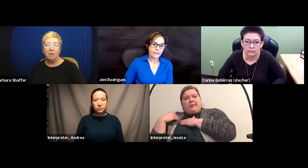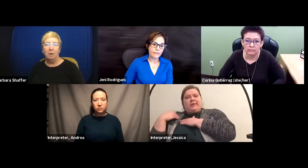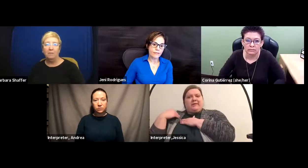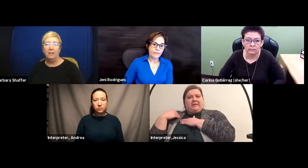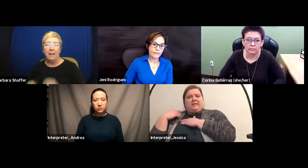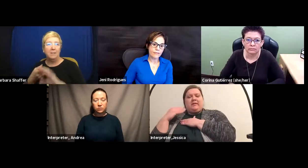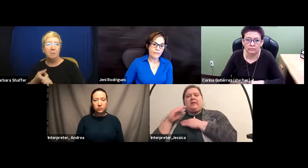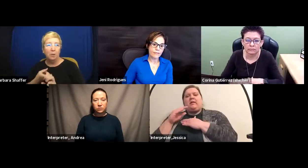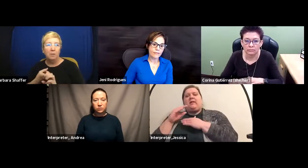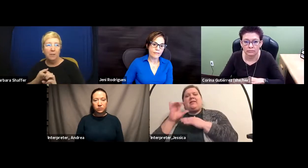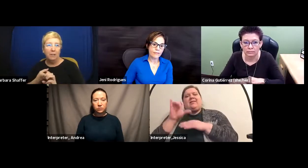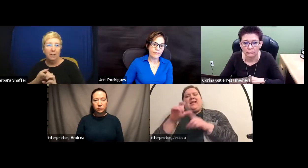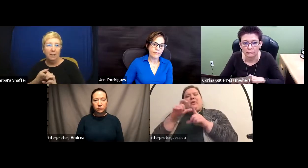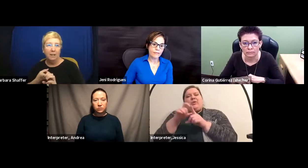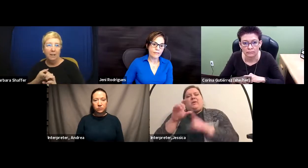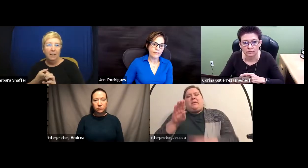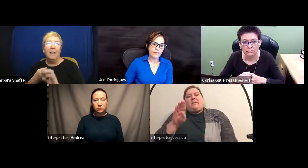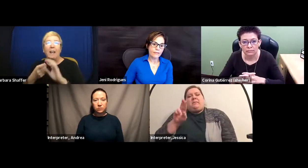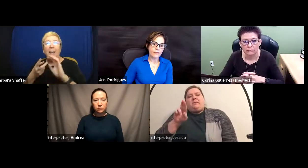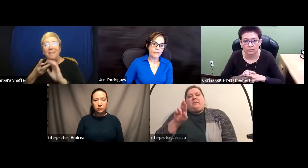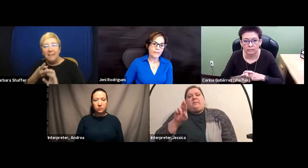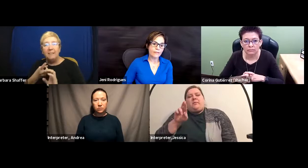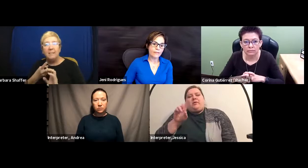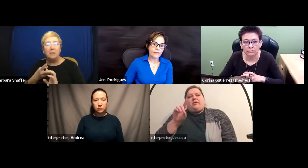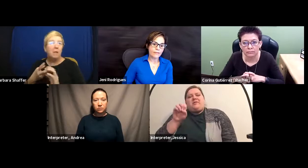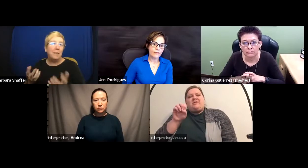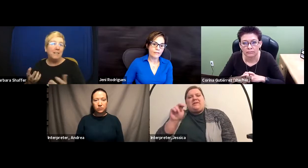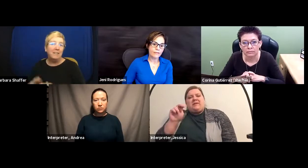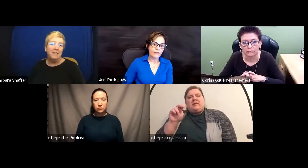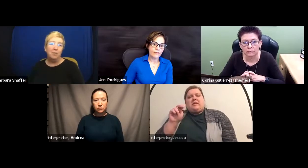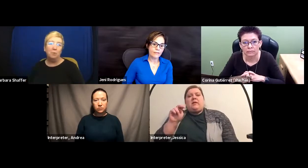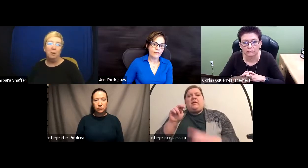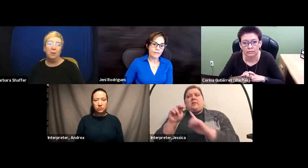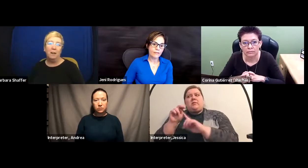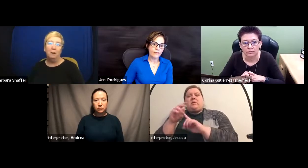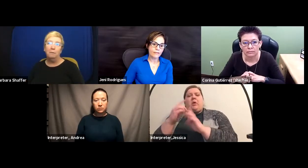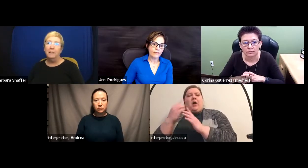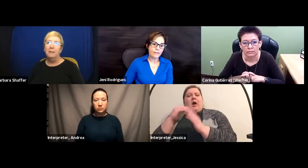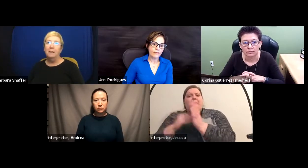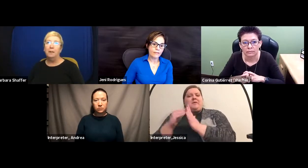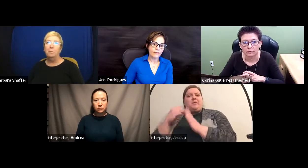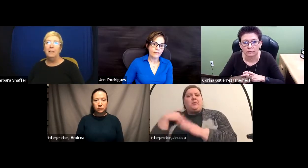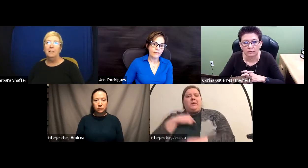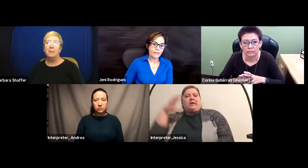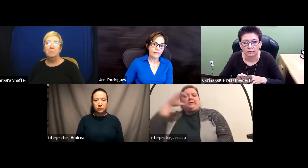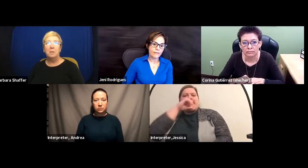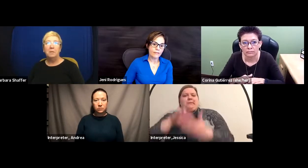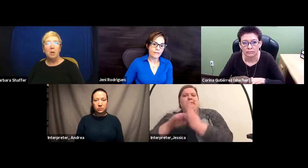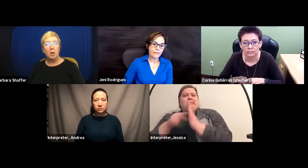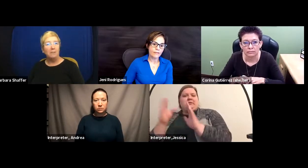often has the burden of educating, and then sometimes has the additional burden of there being some hard